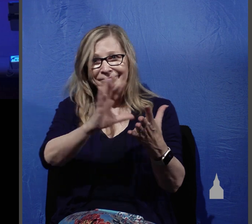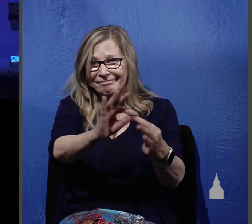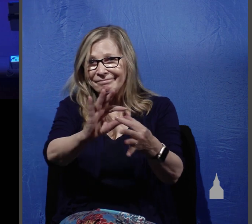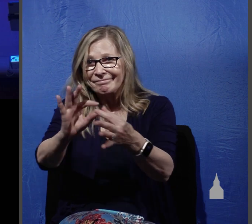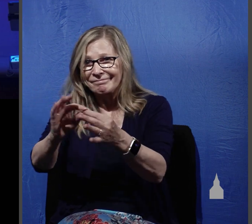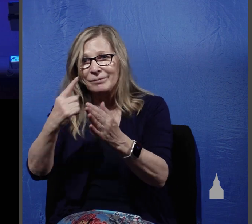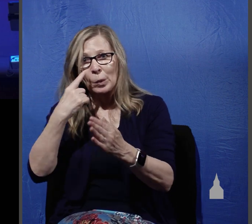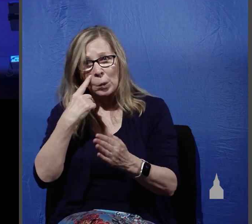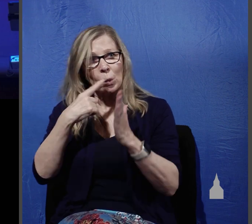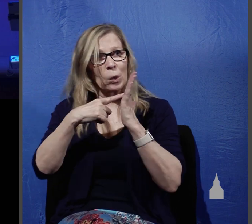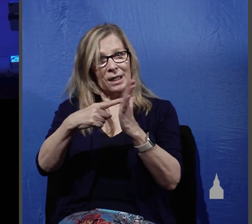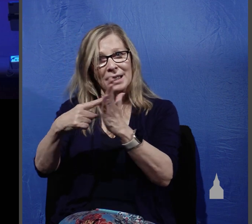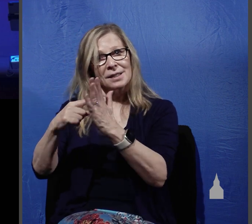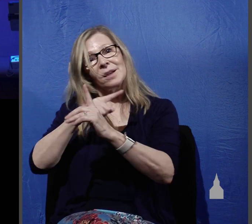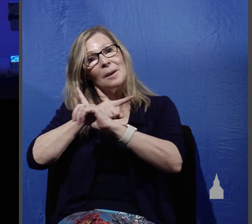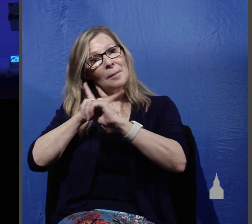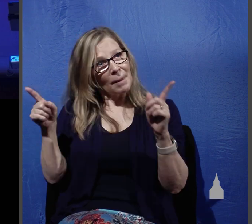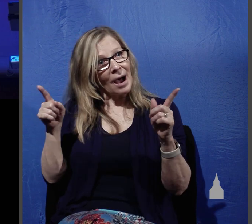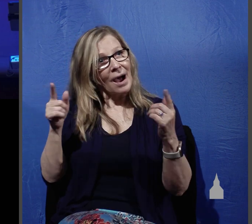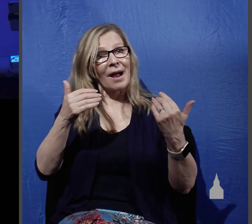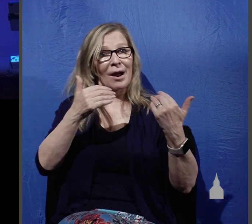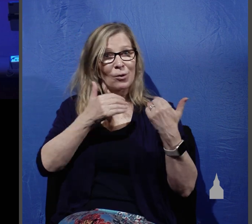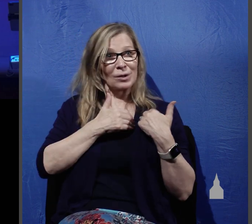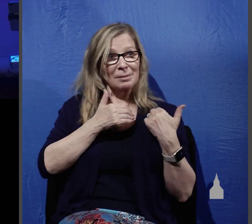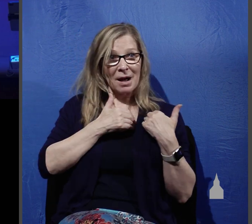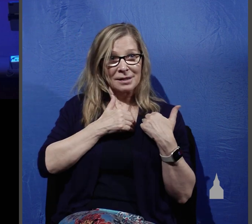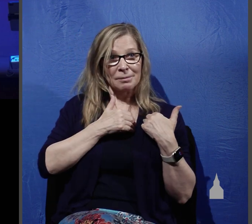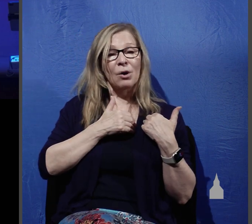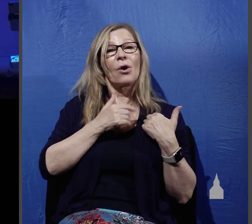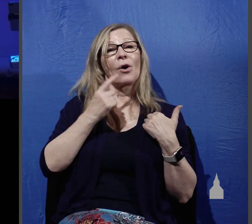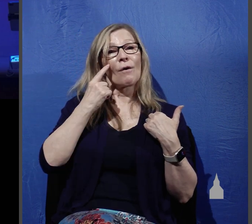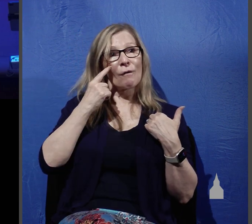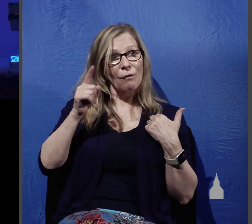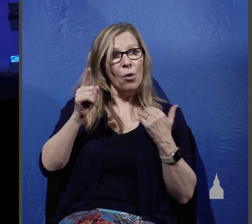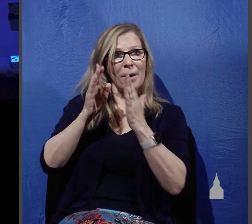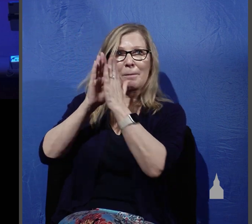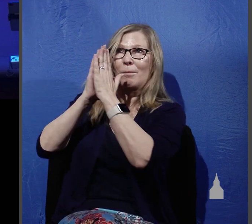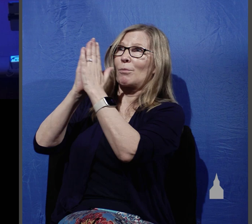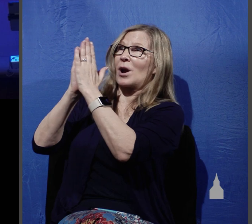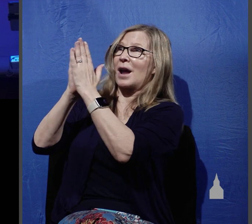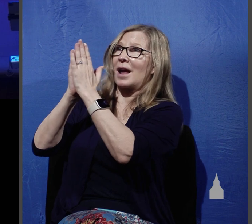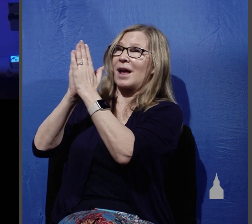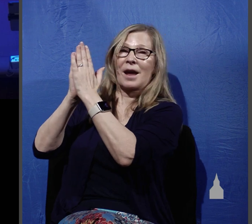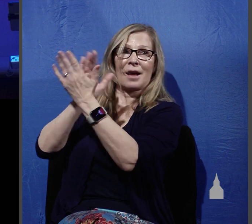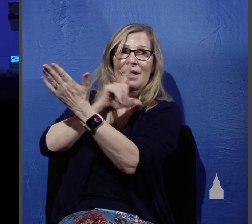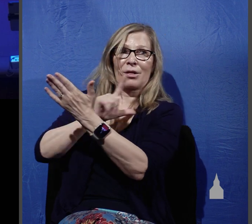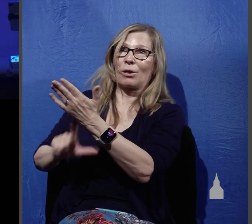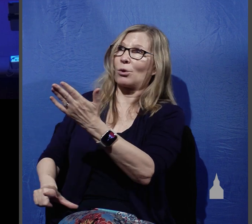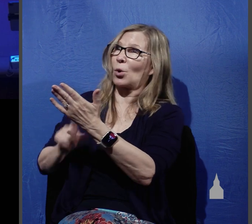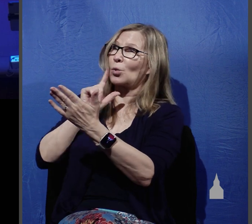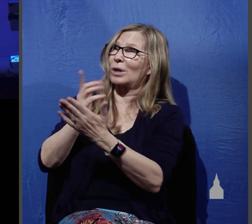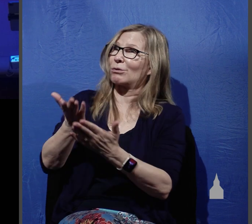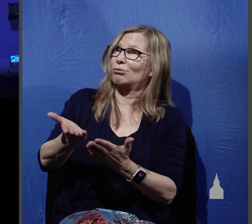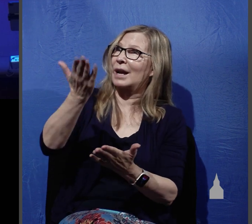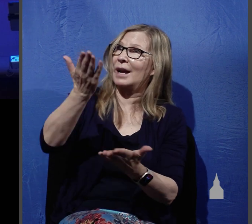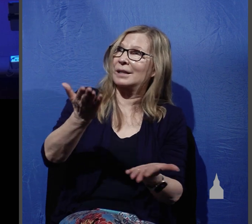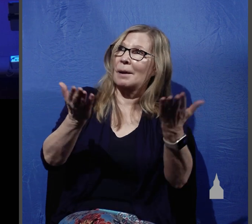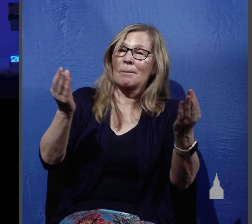people but we are responsible watch this to pray for the Lord to raise up his servants to share the